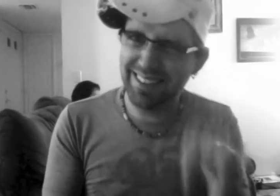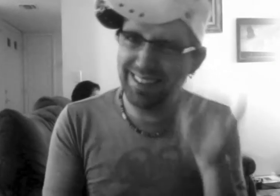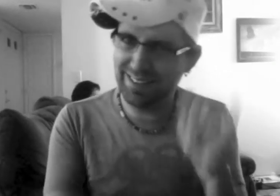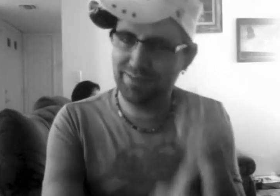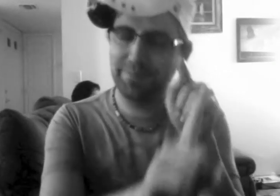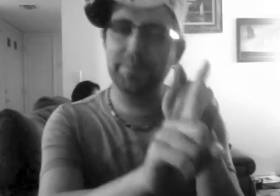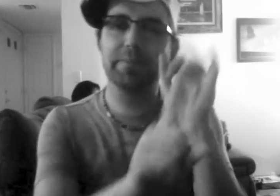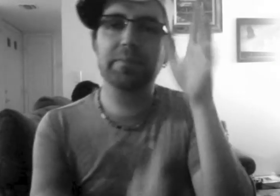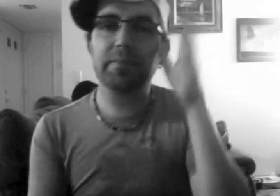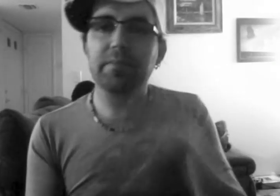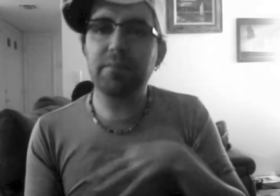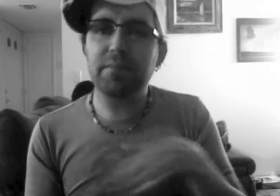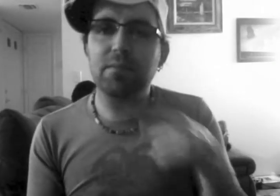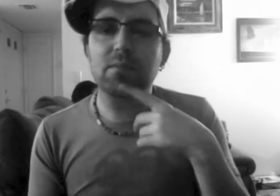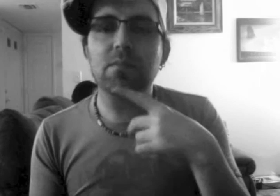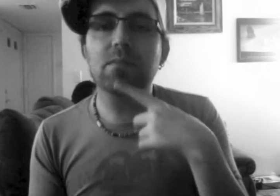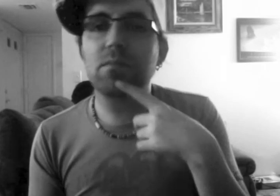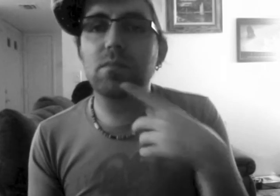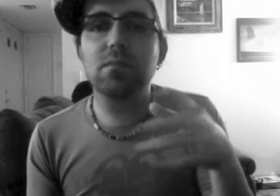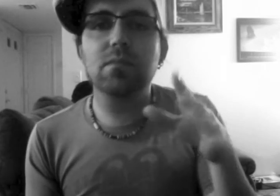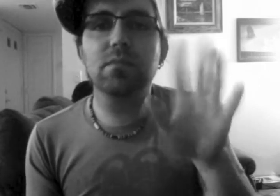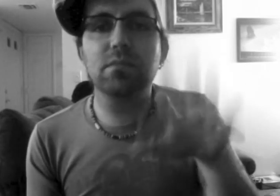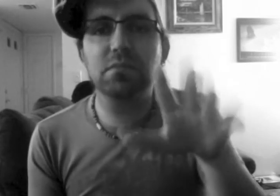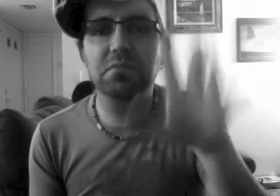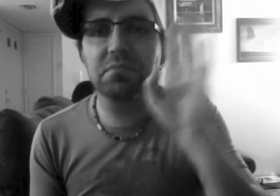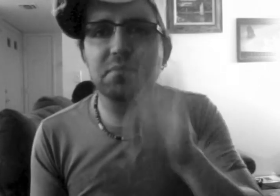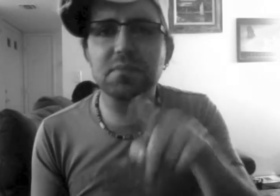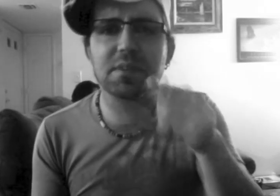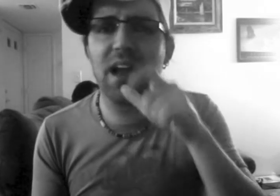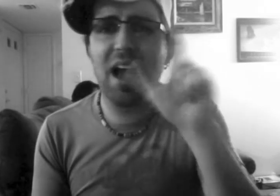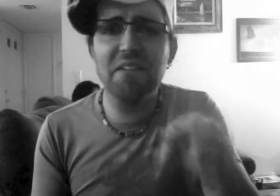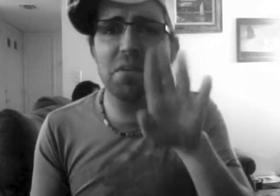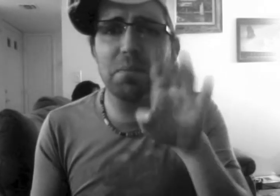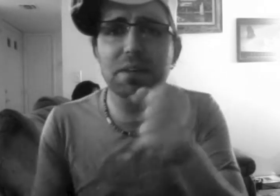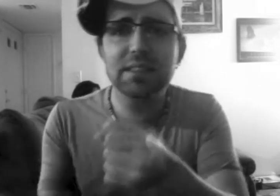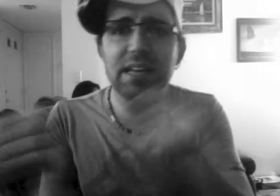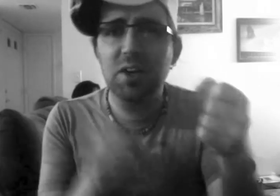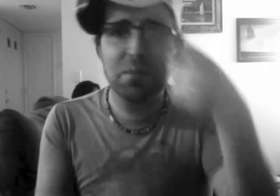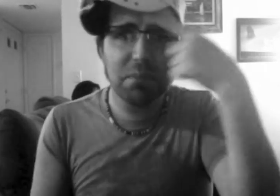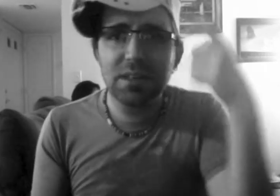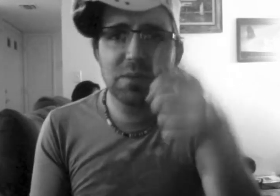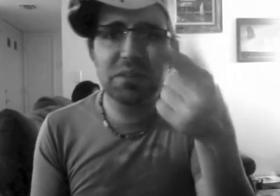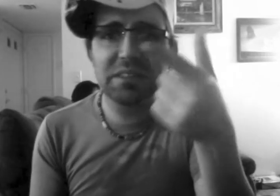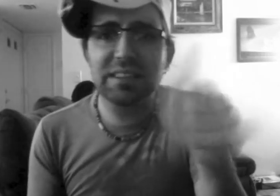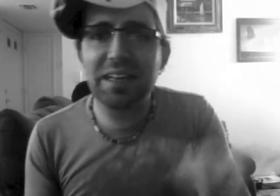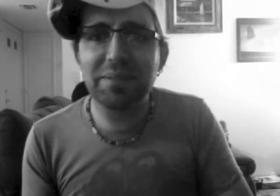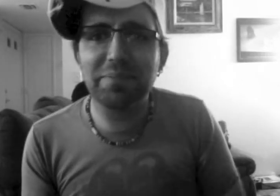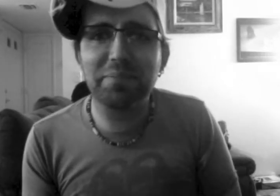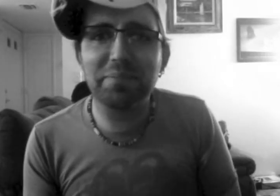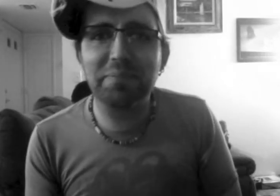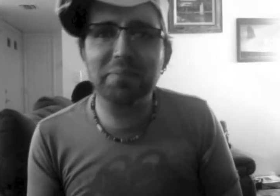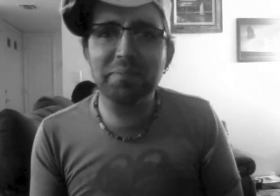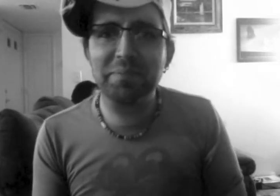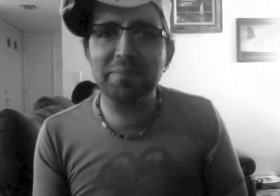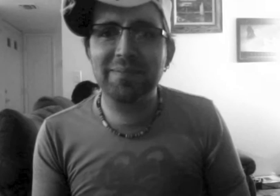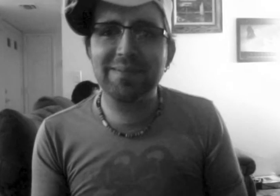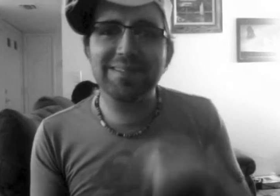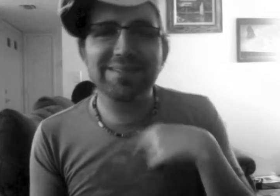Xfinity On Demand. In the aftermath of playing the gangster squad, the group of cops, in 1940s Los Angeles, or